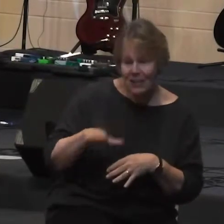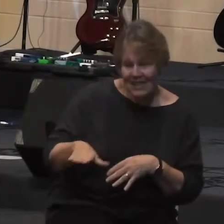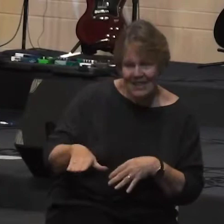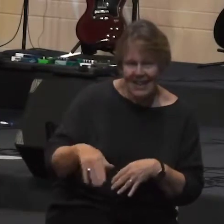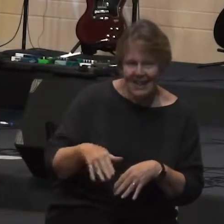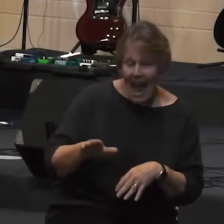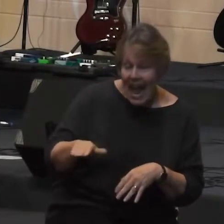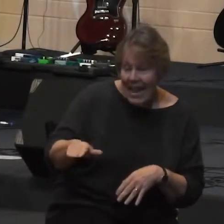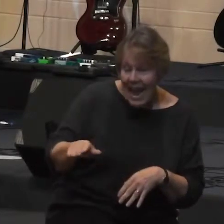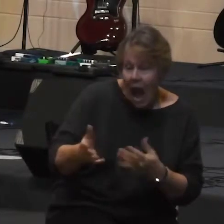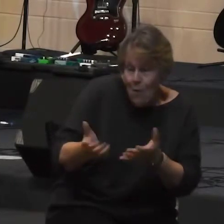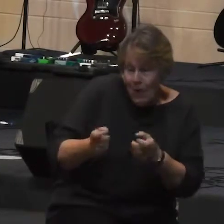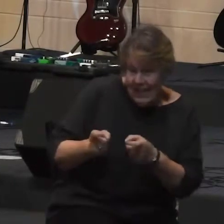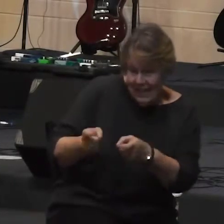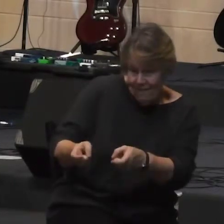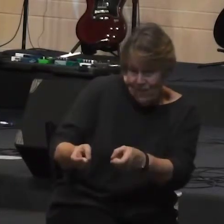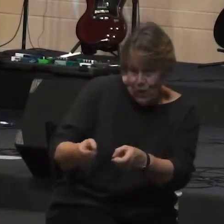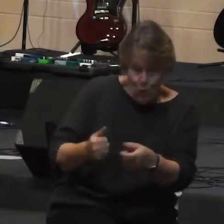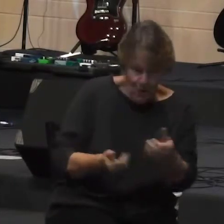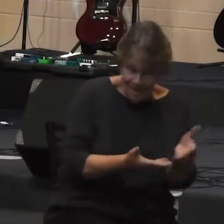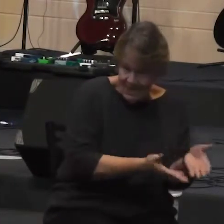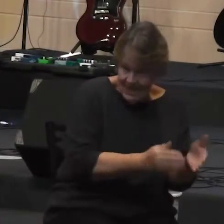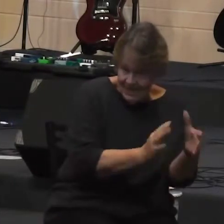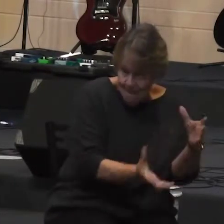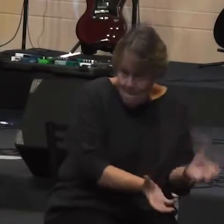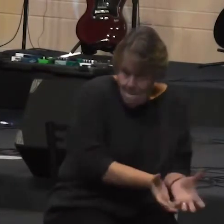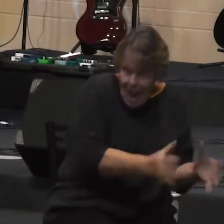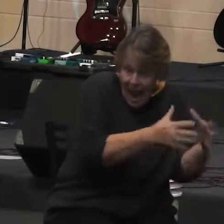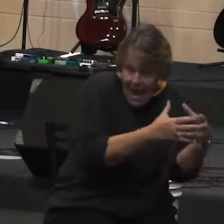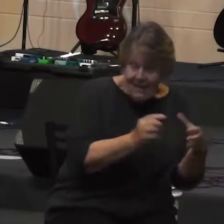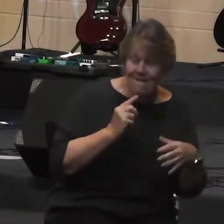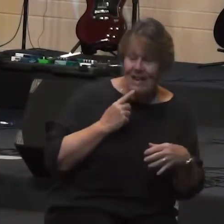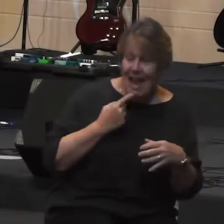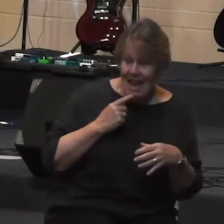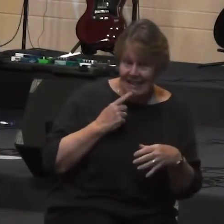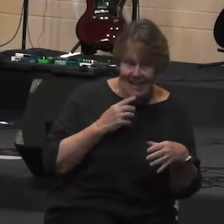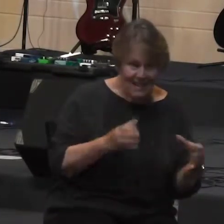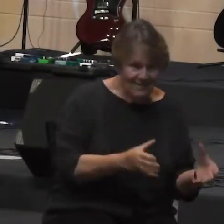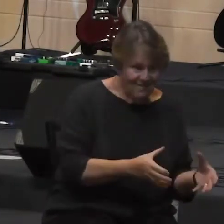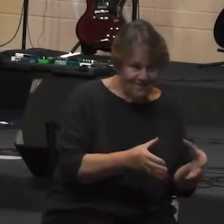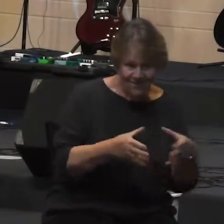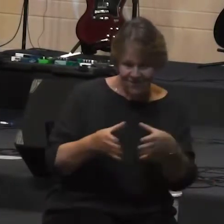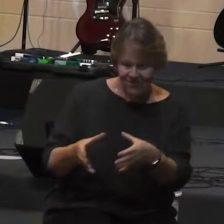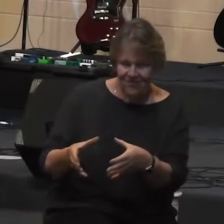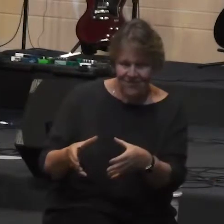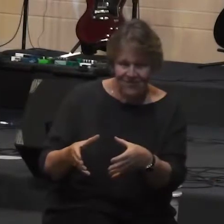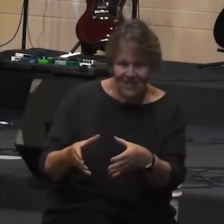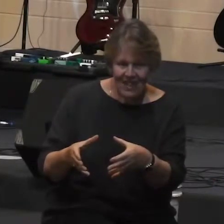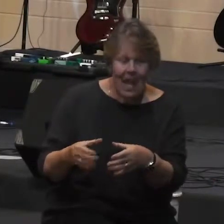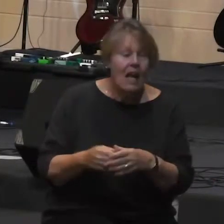give you this bag of candy and the kid takes the bag of candy and immediately